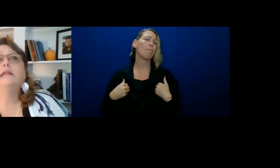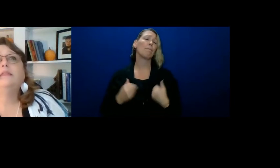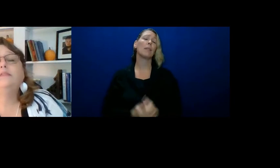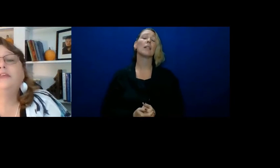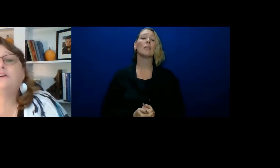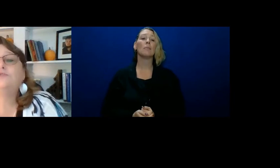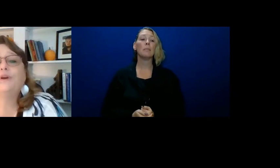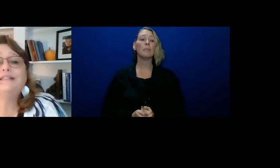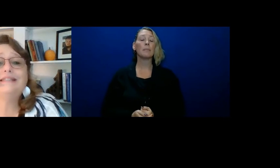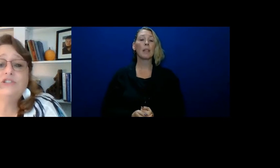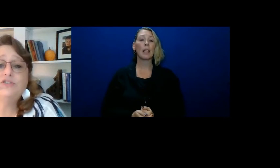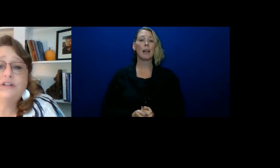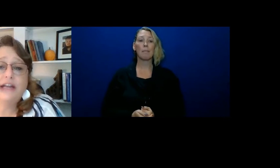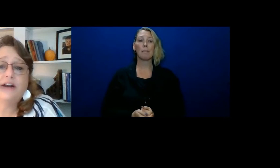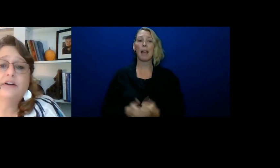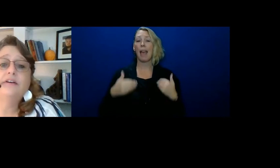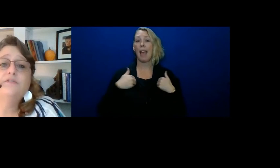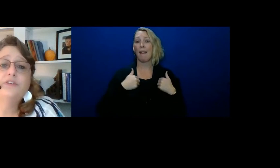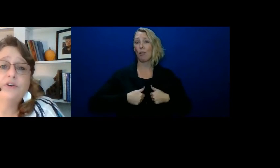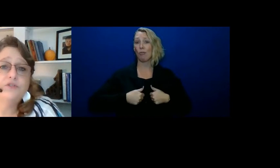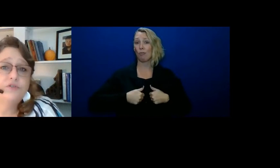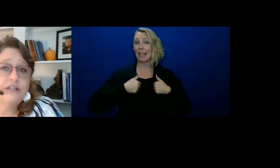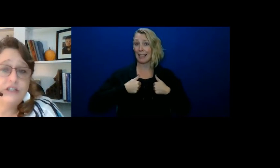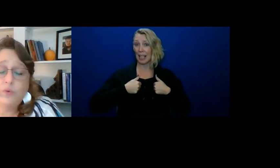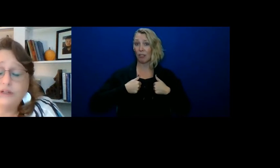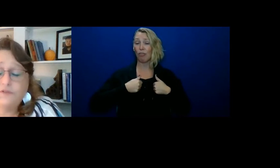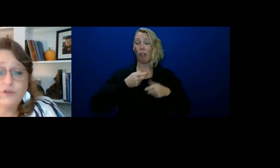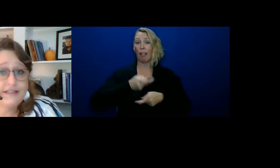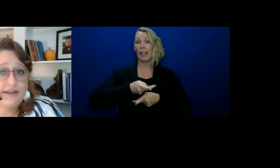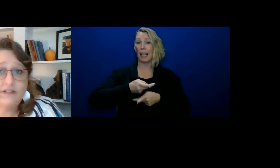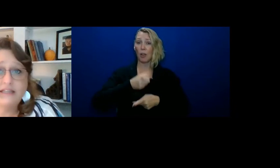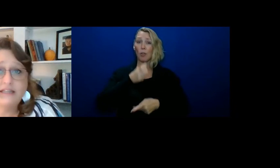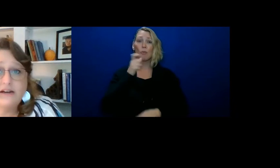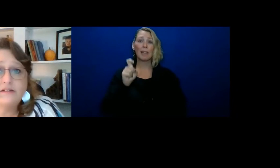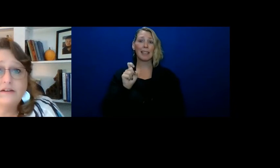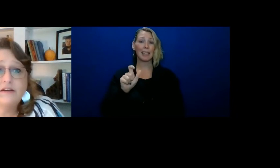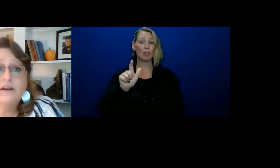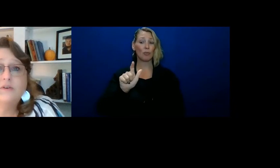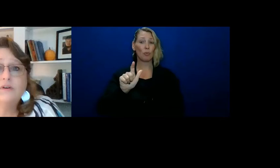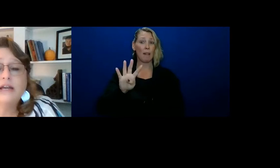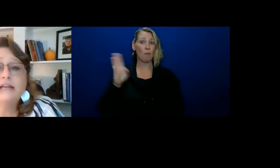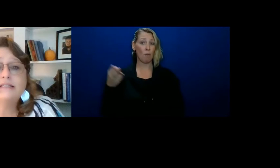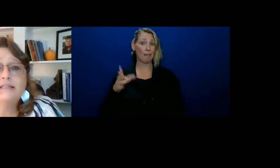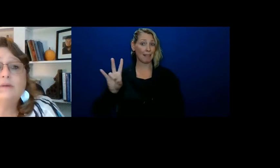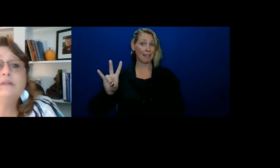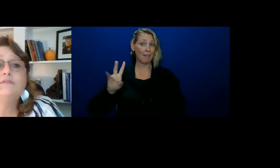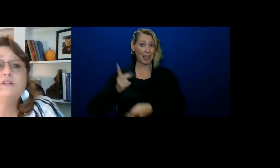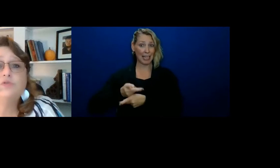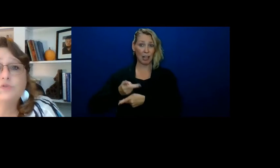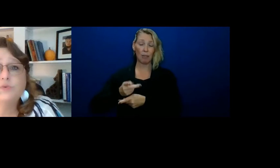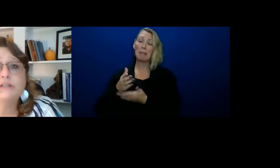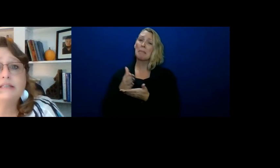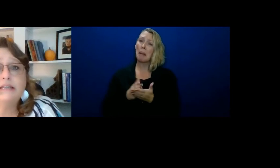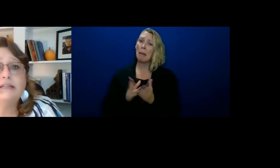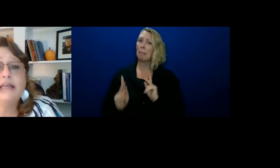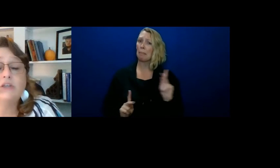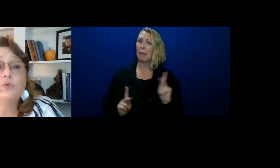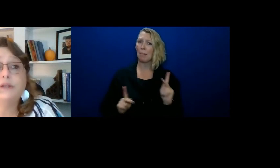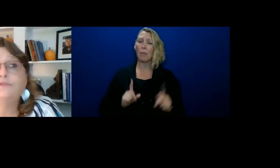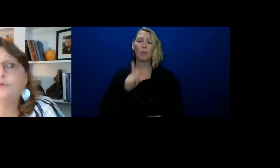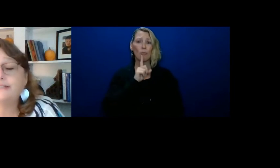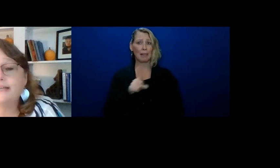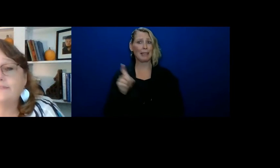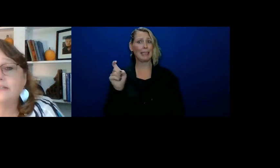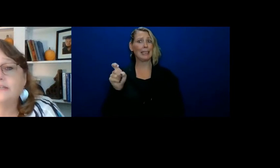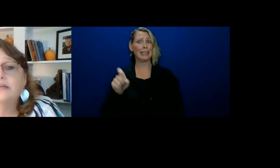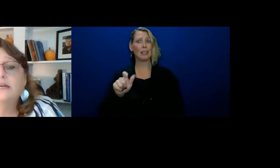And there's residential care for those who need 24-7 care, right? Because some individuals really need that